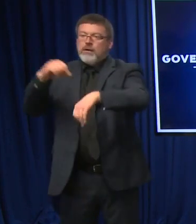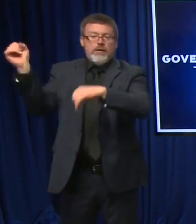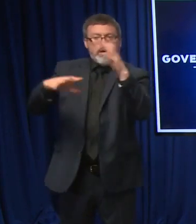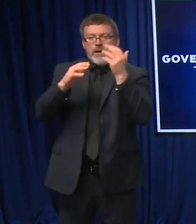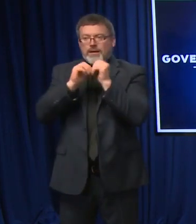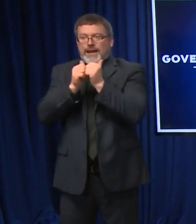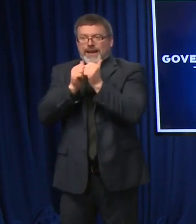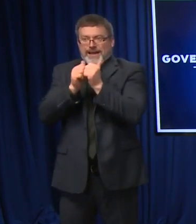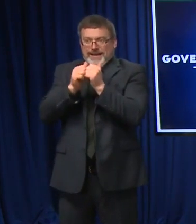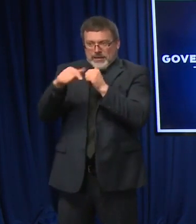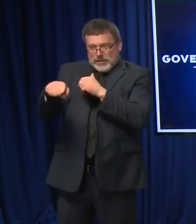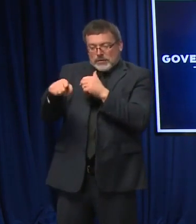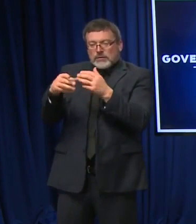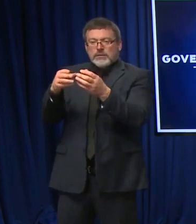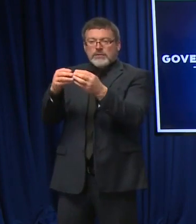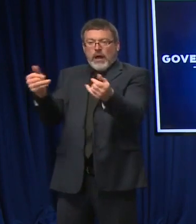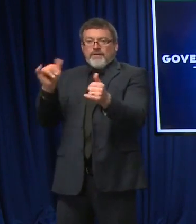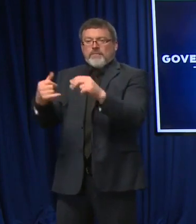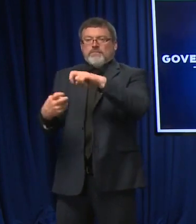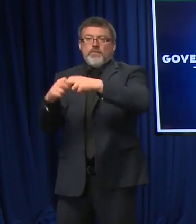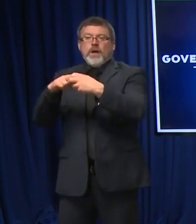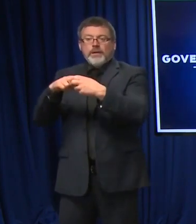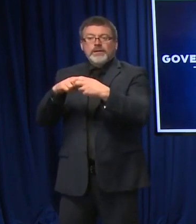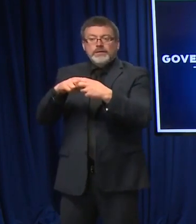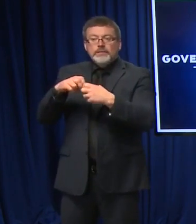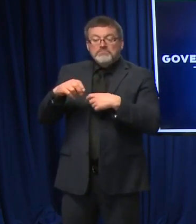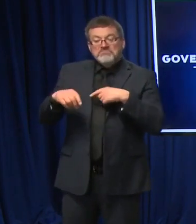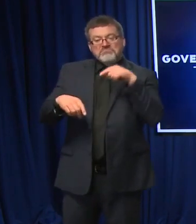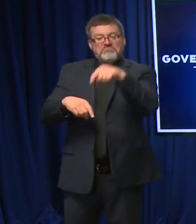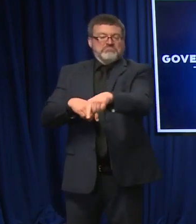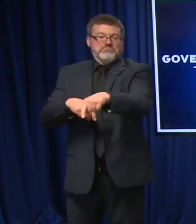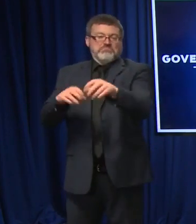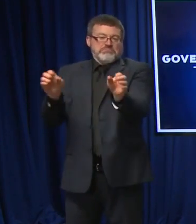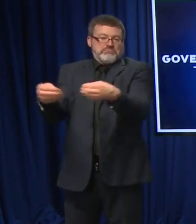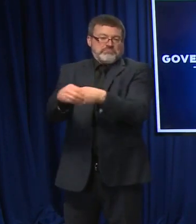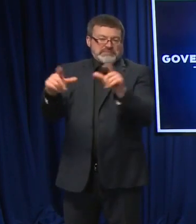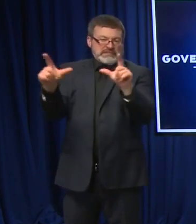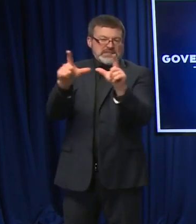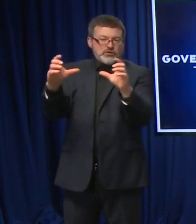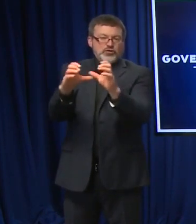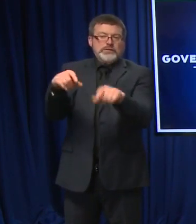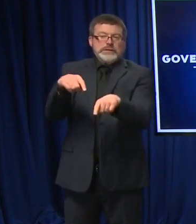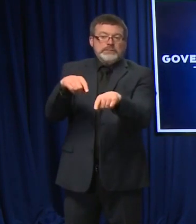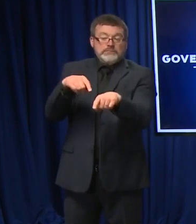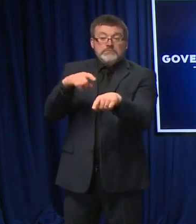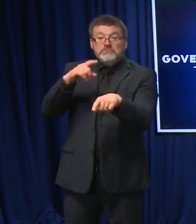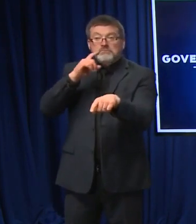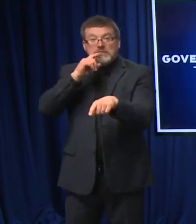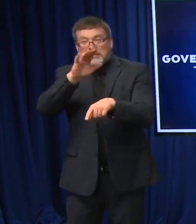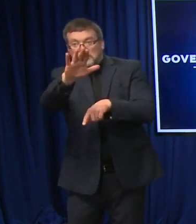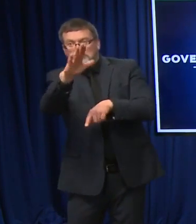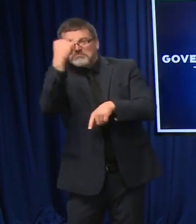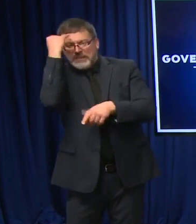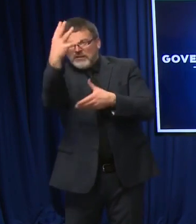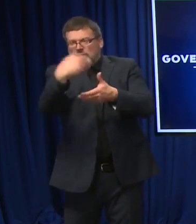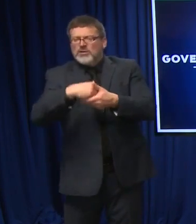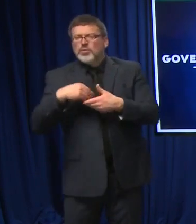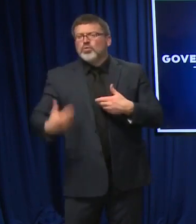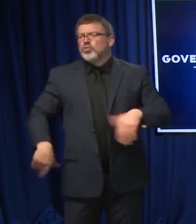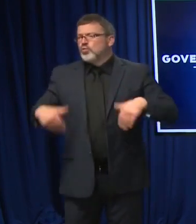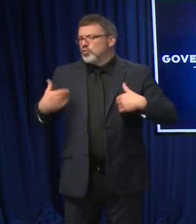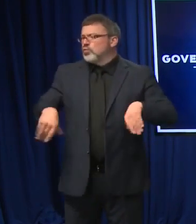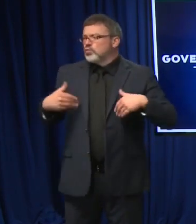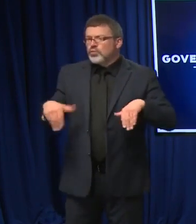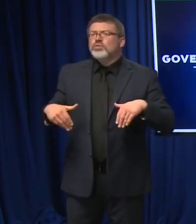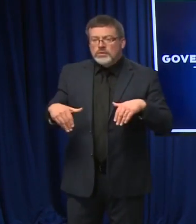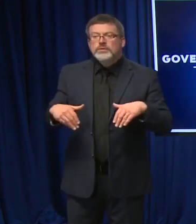Office of Licensure and Certification to bring us their ideas as well. They're on the front lines of a lot of this. We've been able to